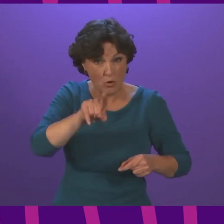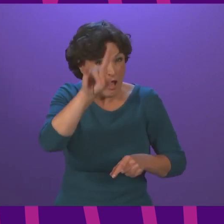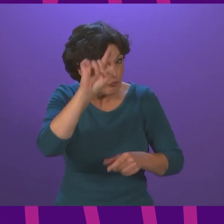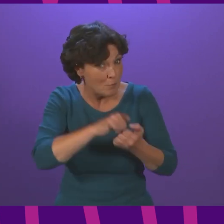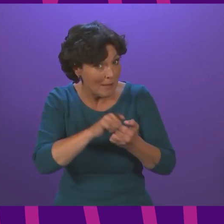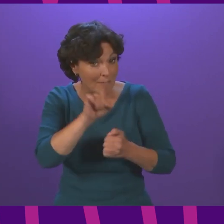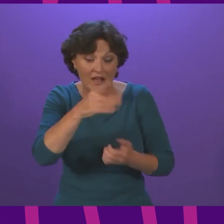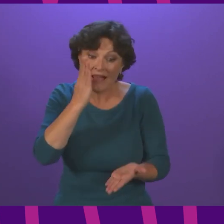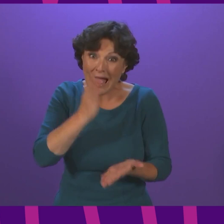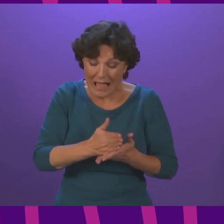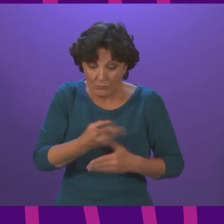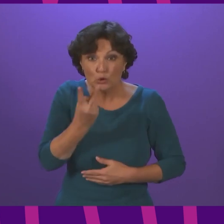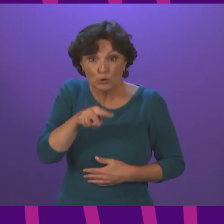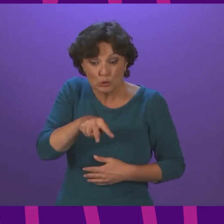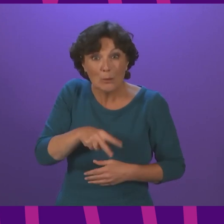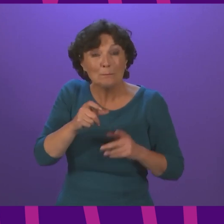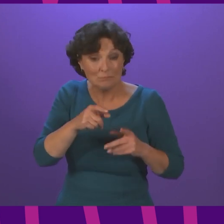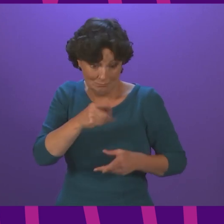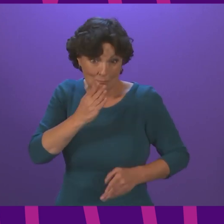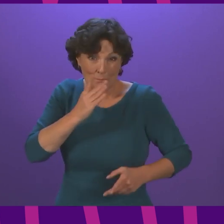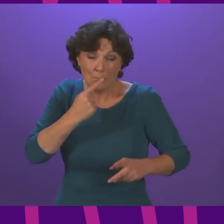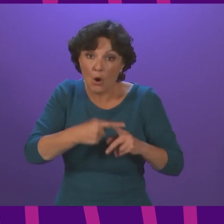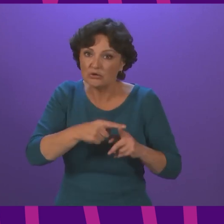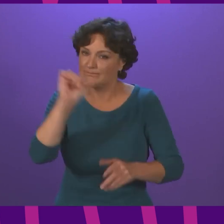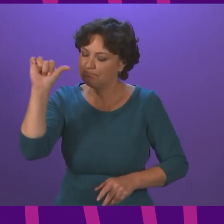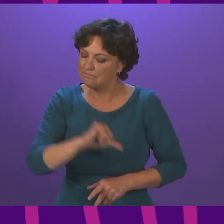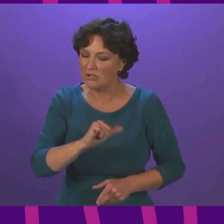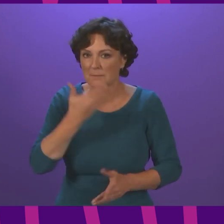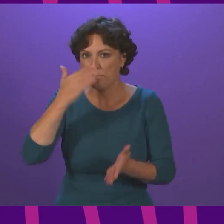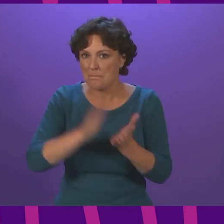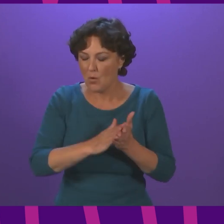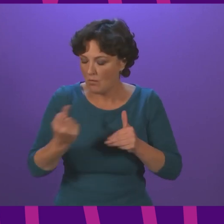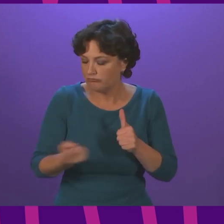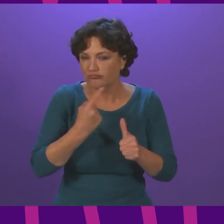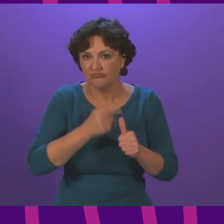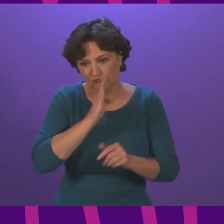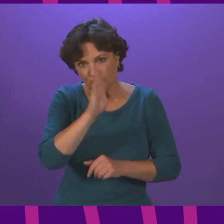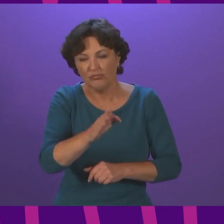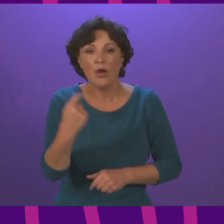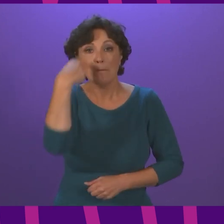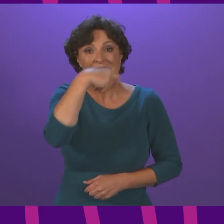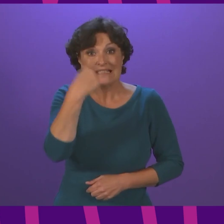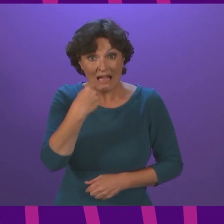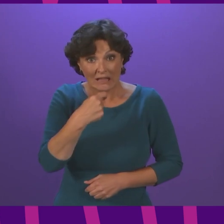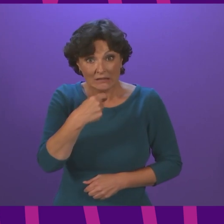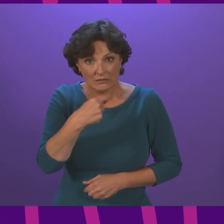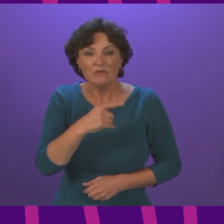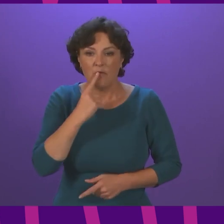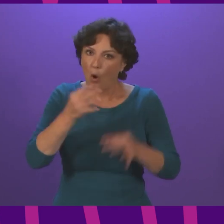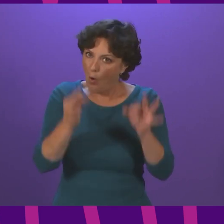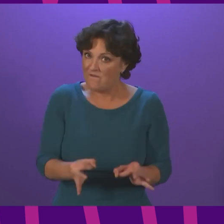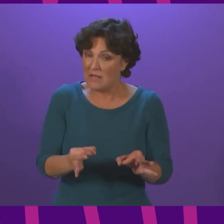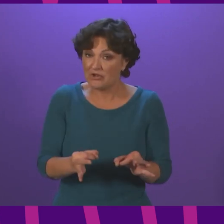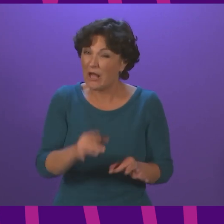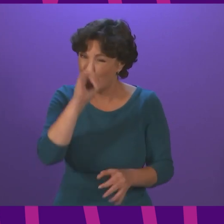then make sure you book a PCR test to get confirmation of that result and of course isolate immediately it is really